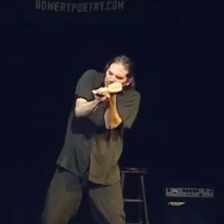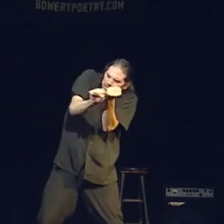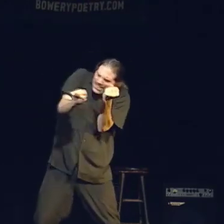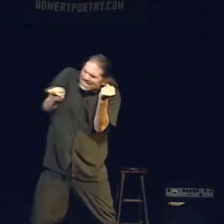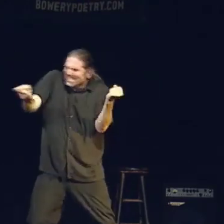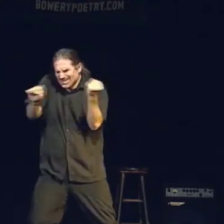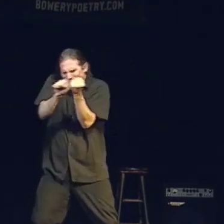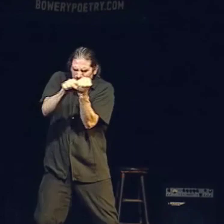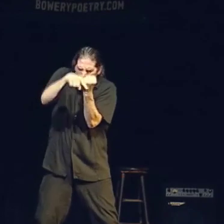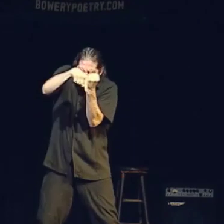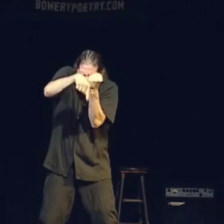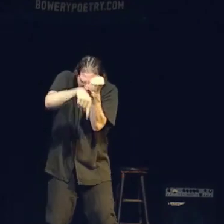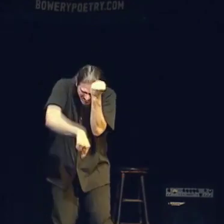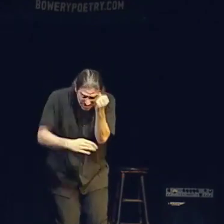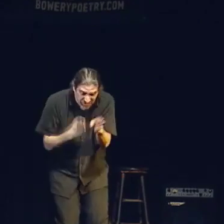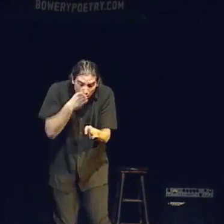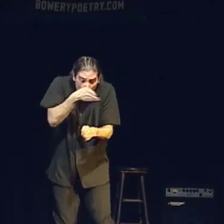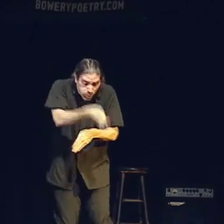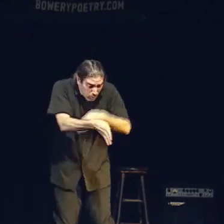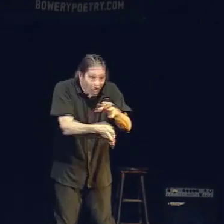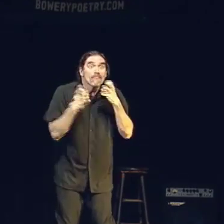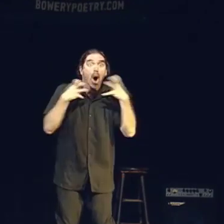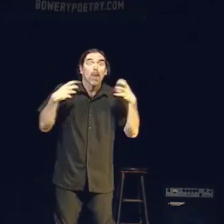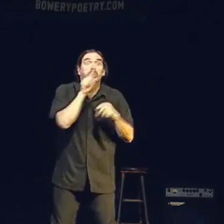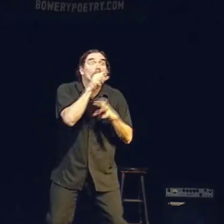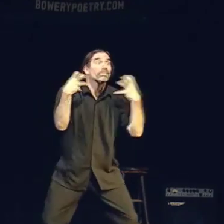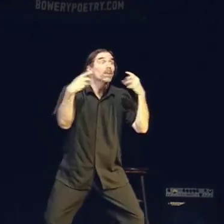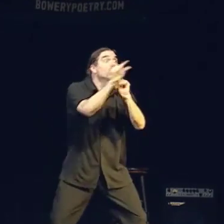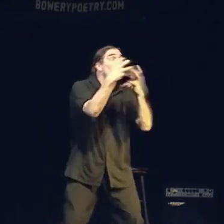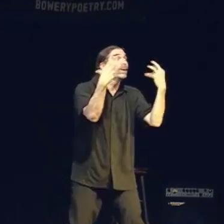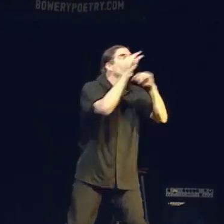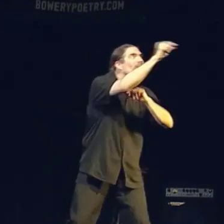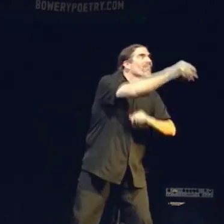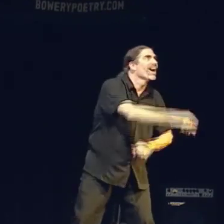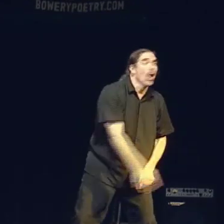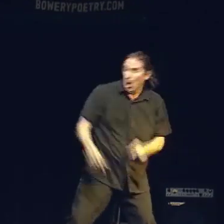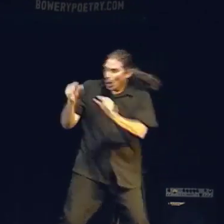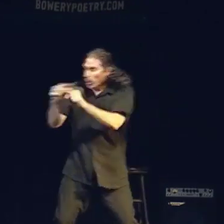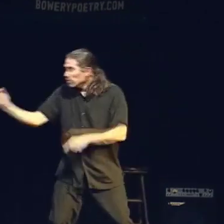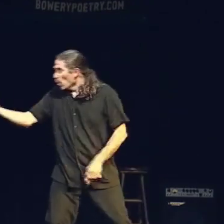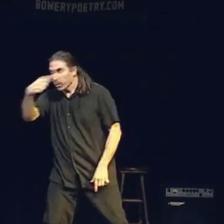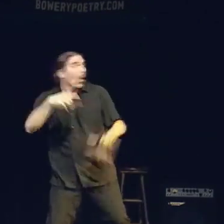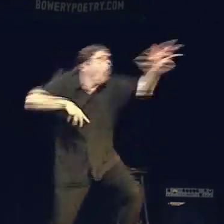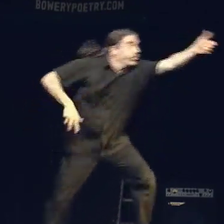stretched and wrung out forms a school of fish. A bullfrog. A word caught.